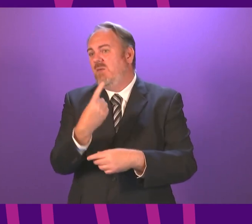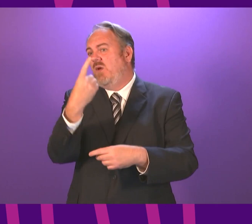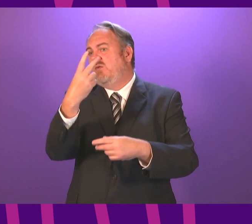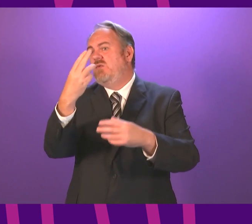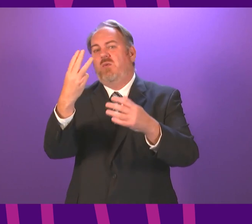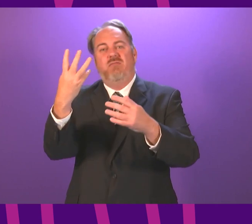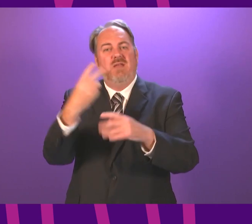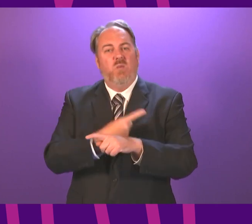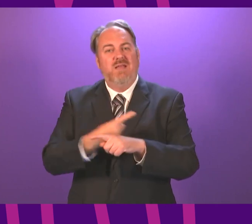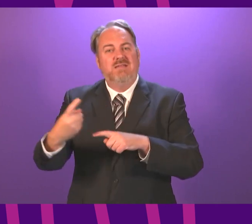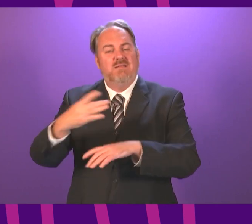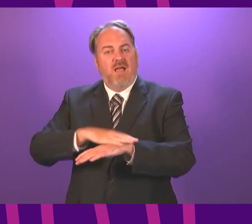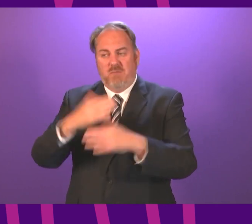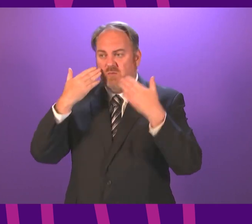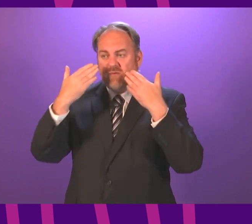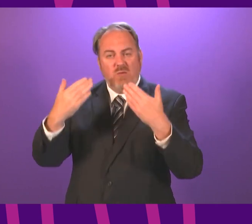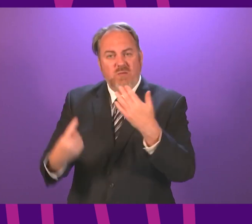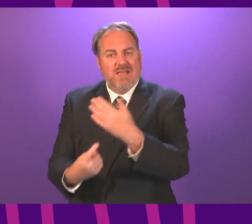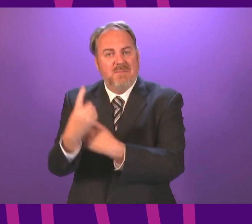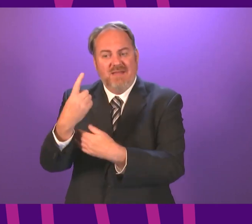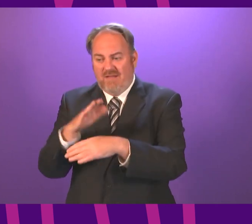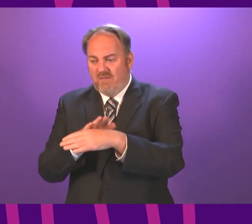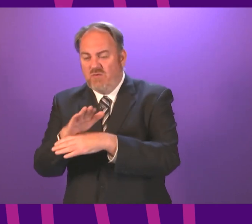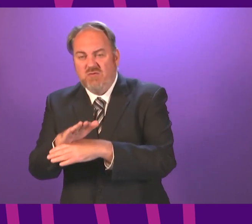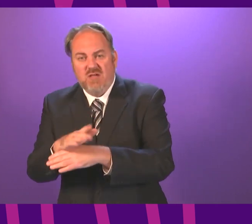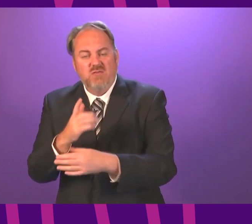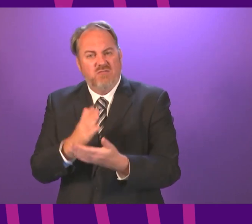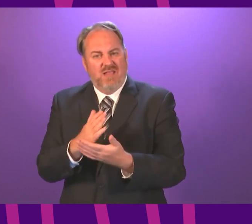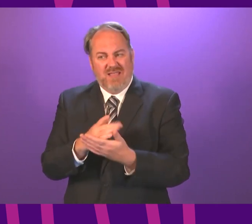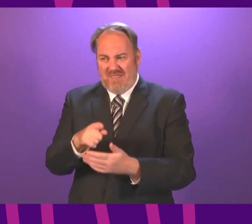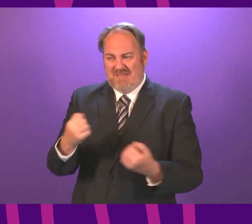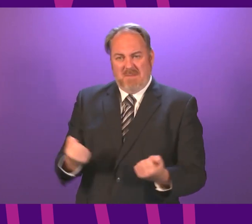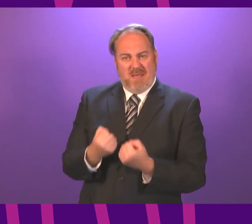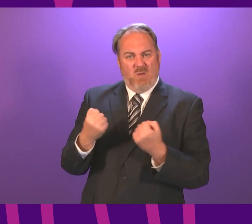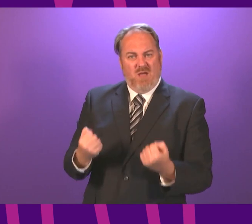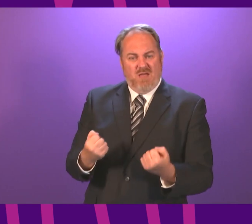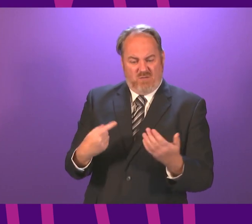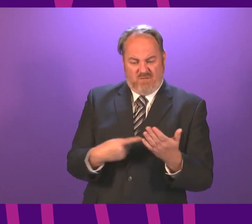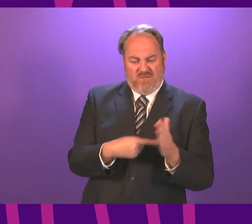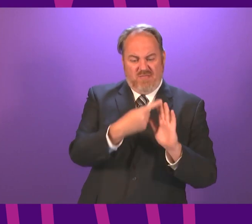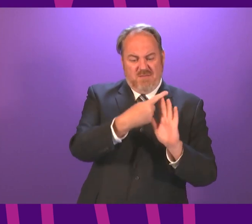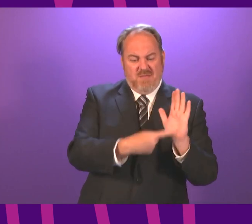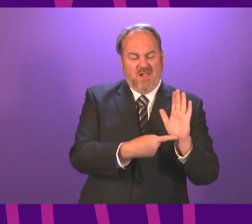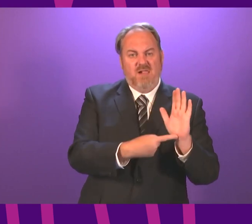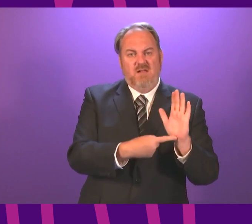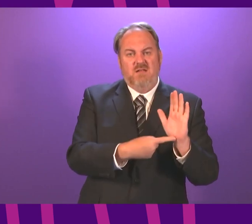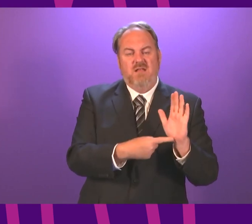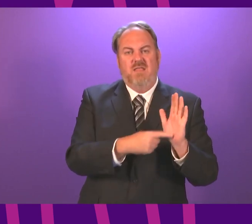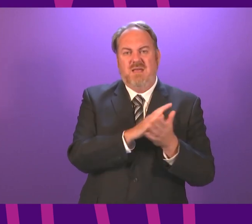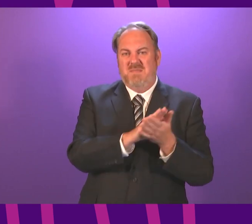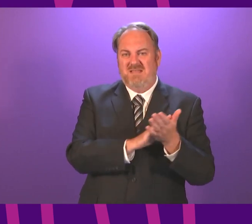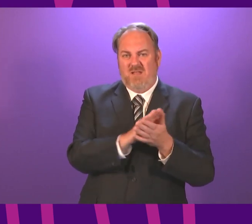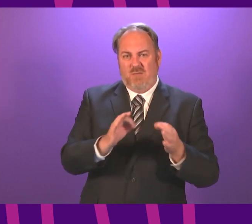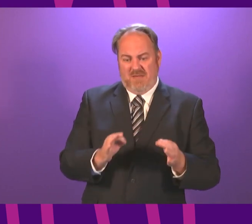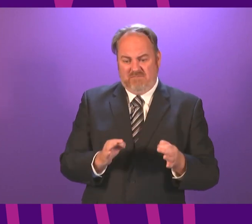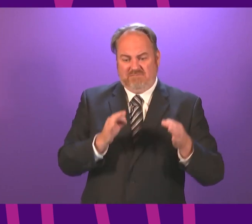being asked to empower this government with a set of powers that will come into force towards the end of this year and then turn into the next year. This